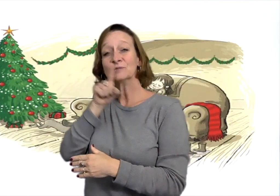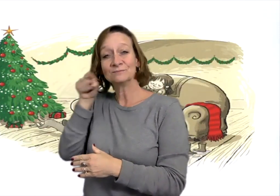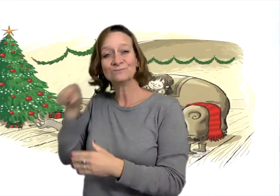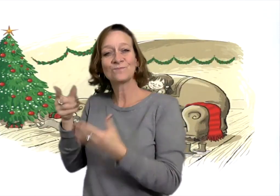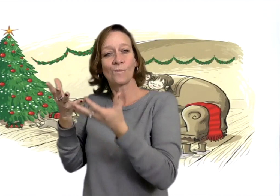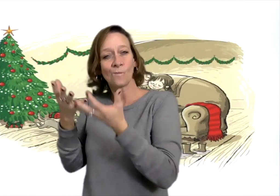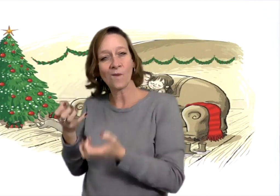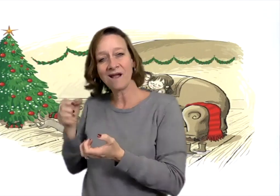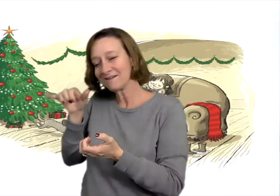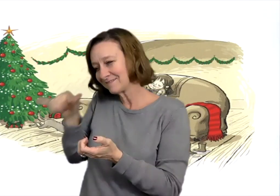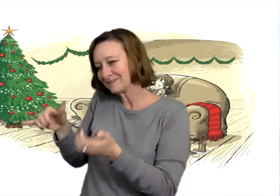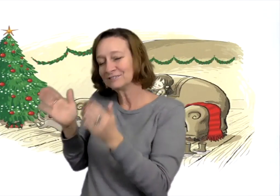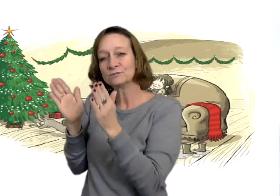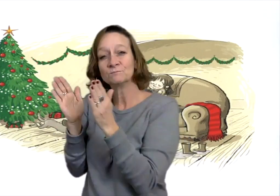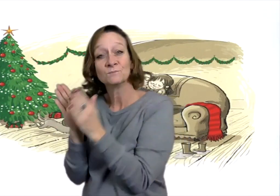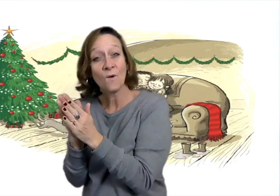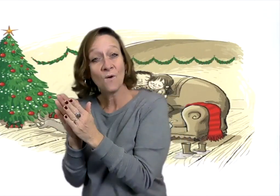smallest gift of all.